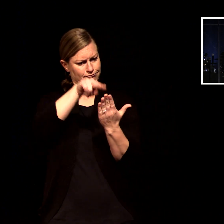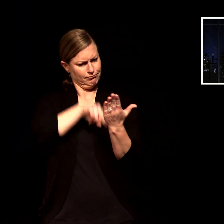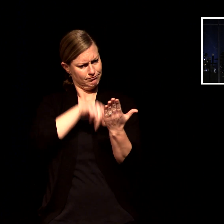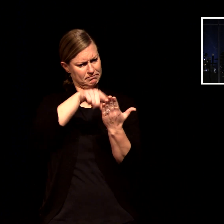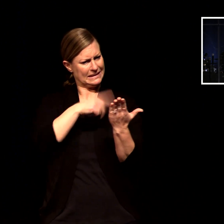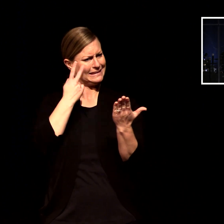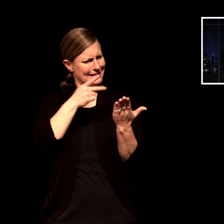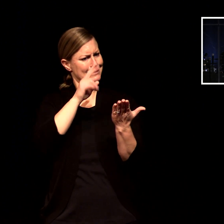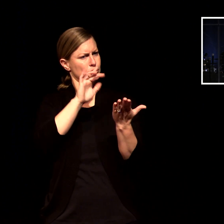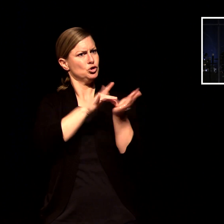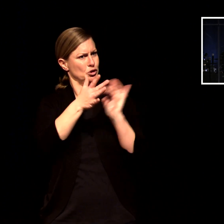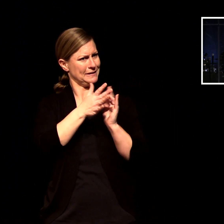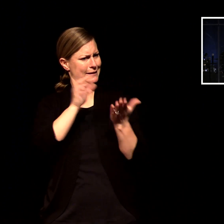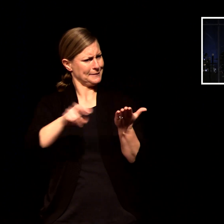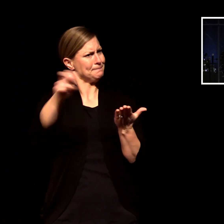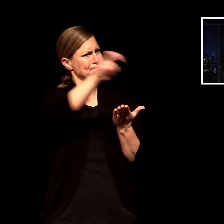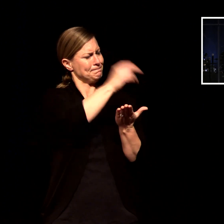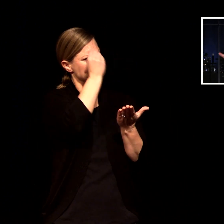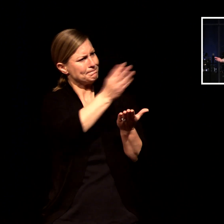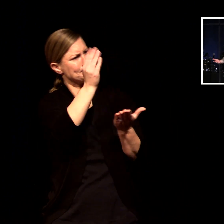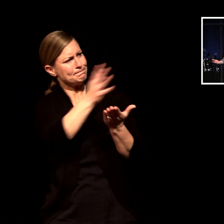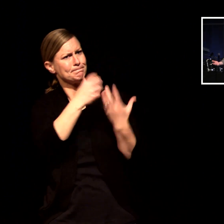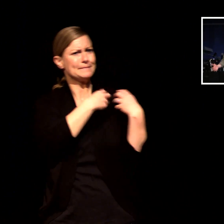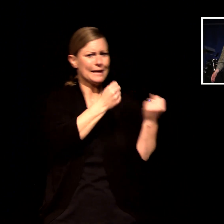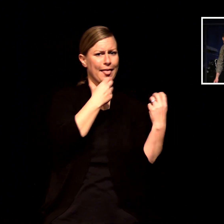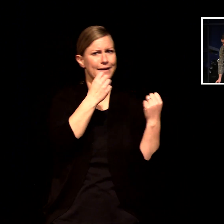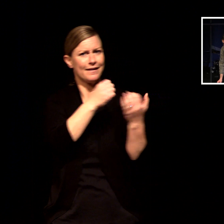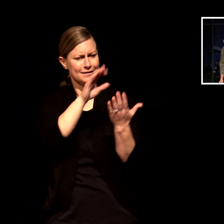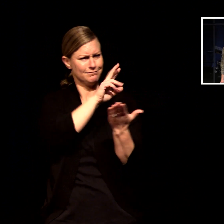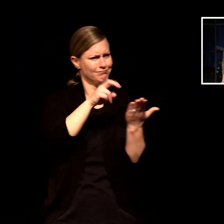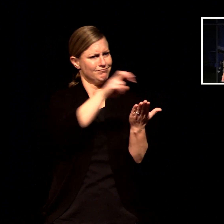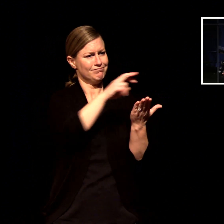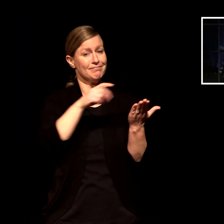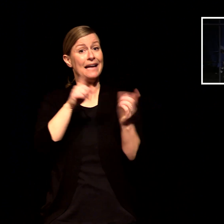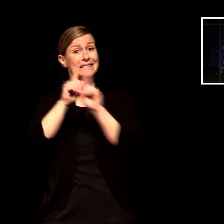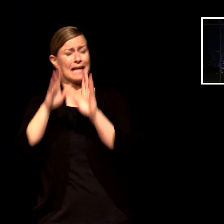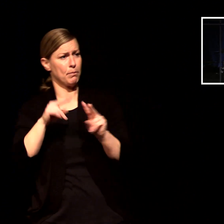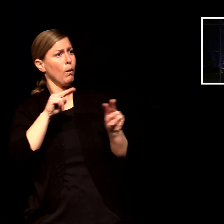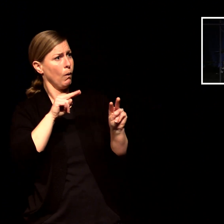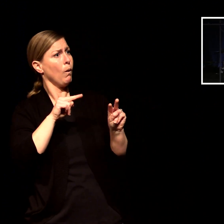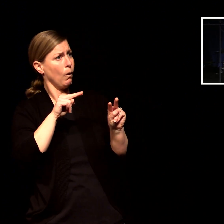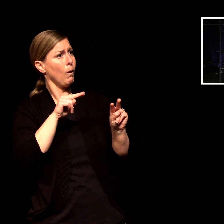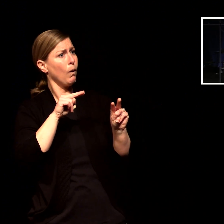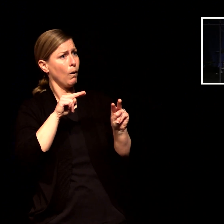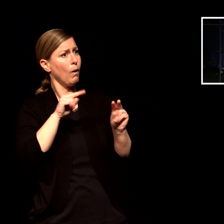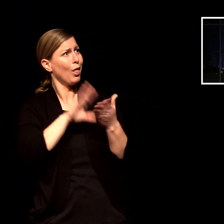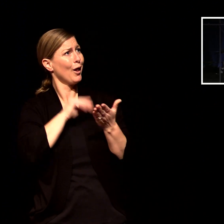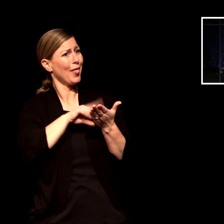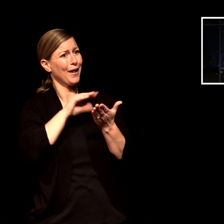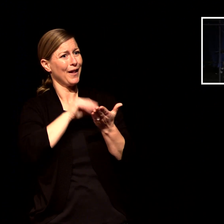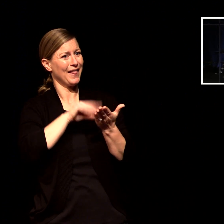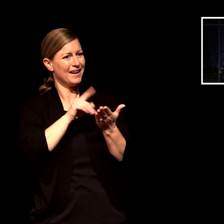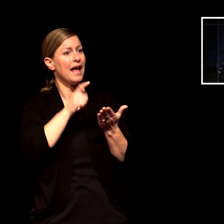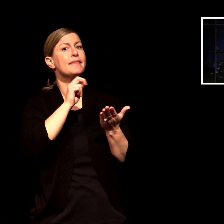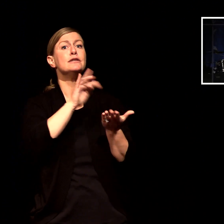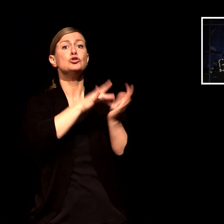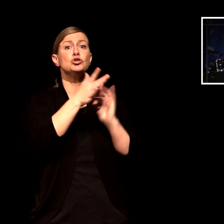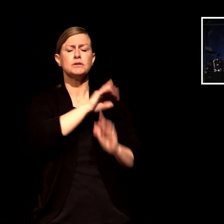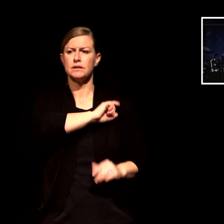it over to his disciples he's freely giving it to them as soon as he says that he he says pray that god